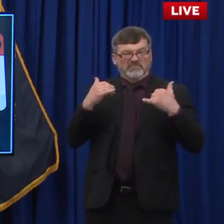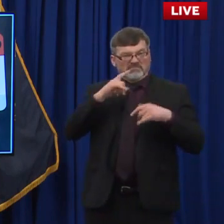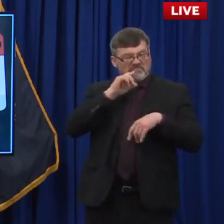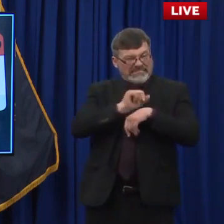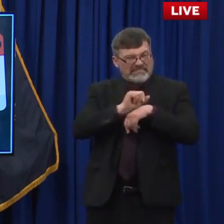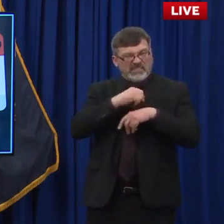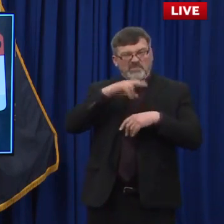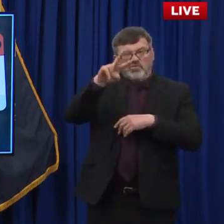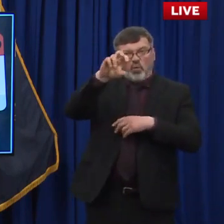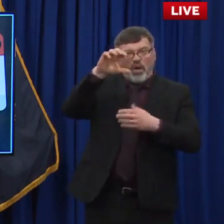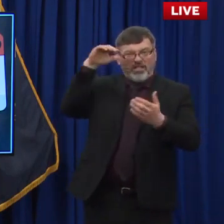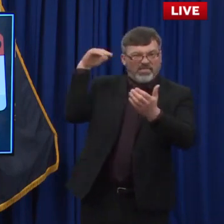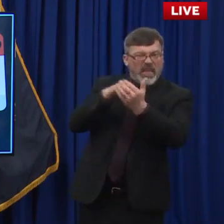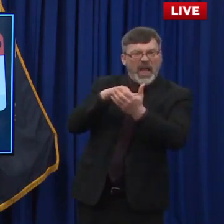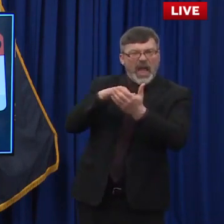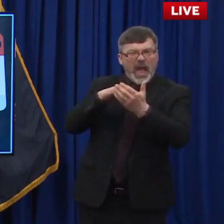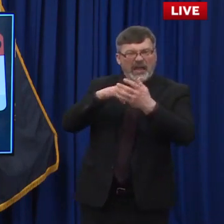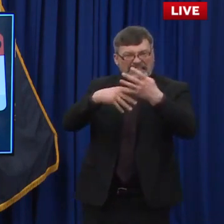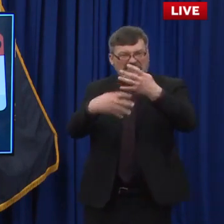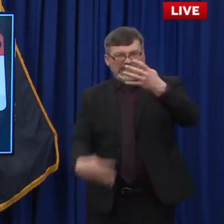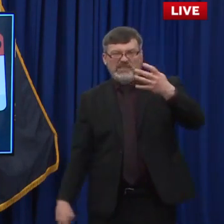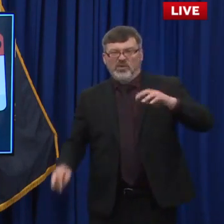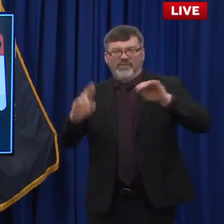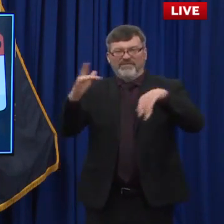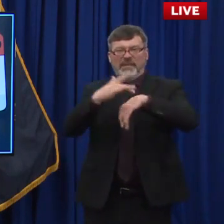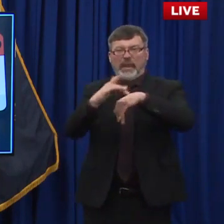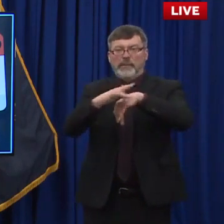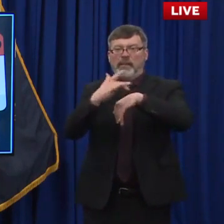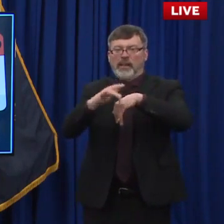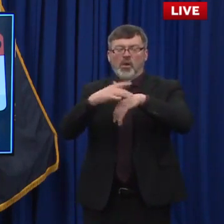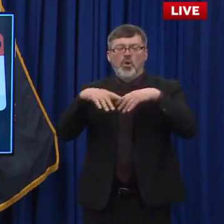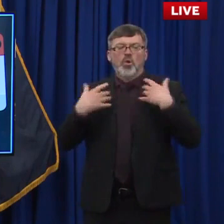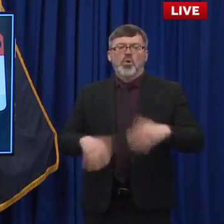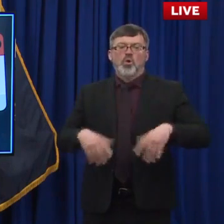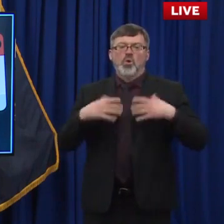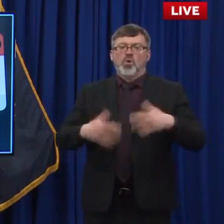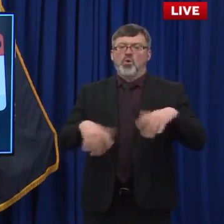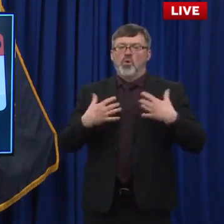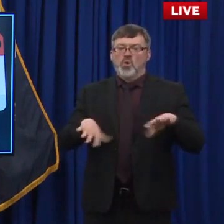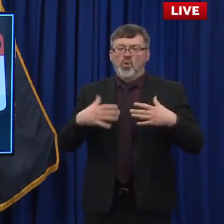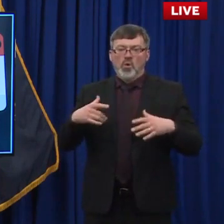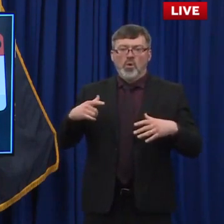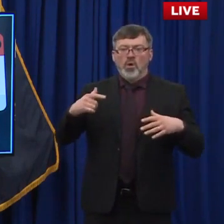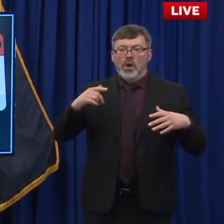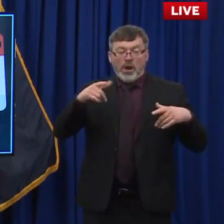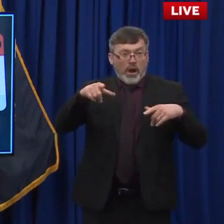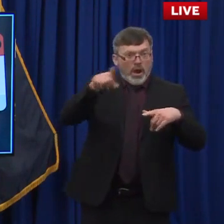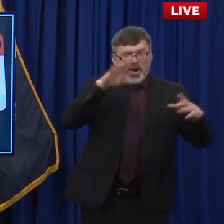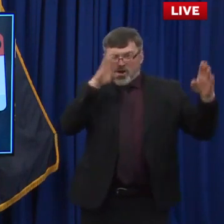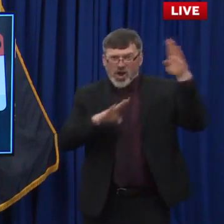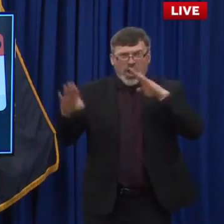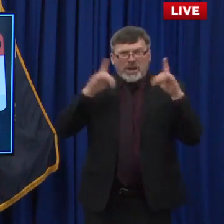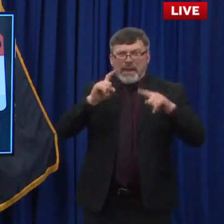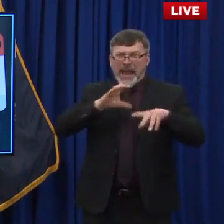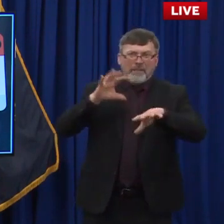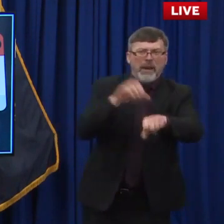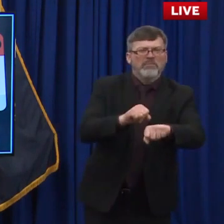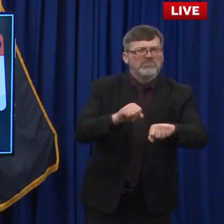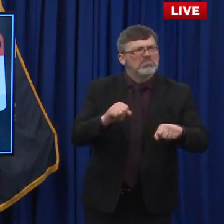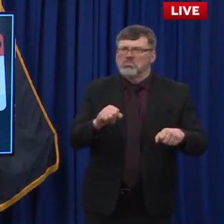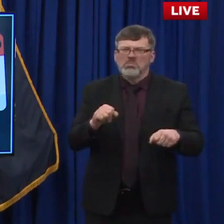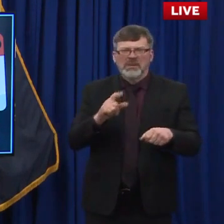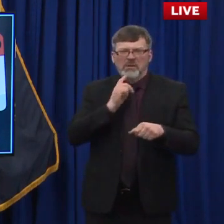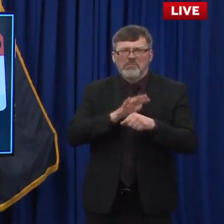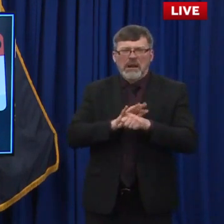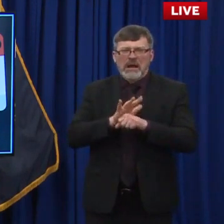appointments through April. It's a huge number. So folks shouldn't worry about having to be just the first one in line. There's gonna be plenty of room for